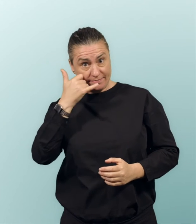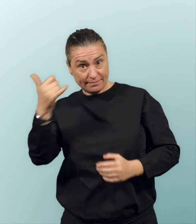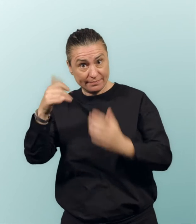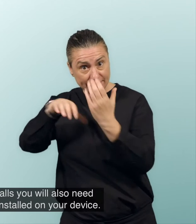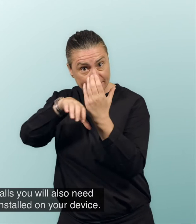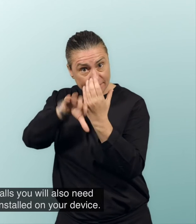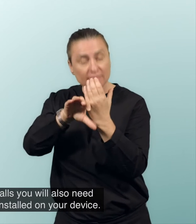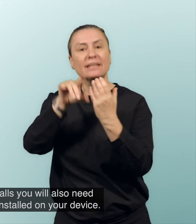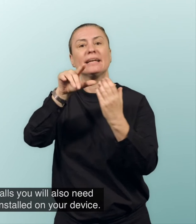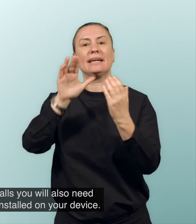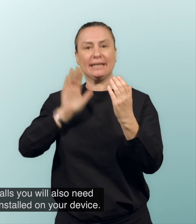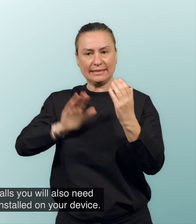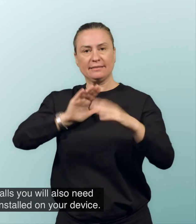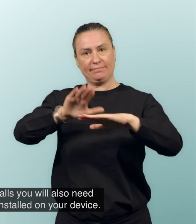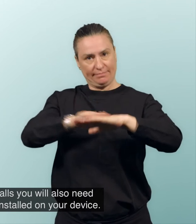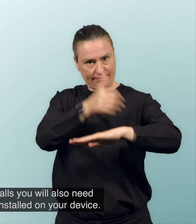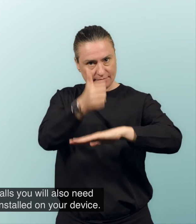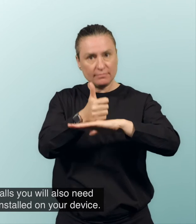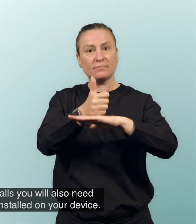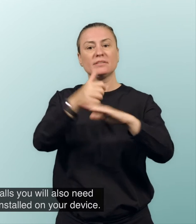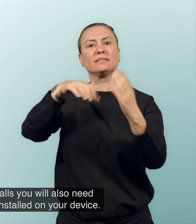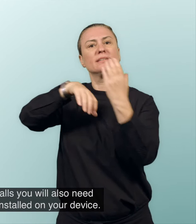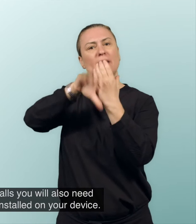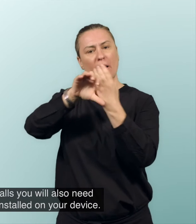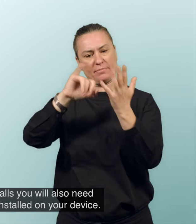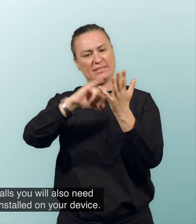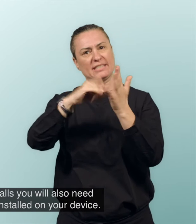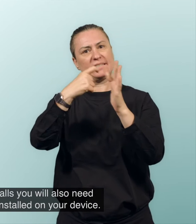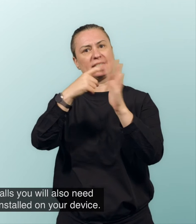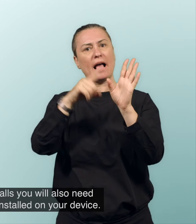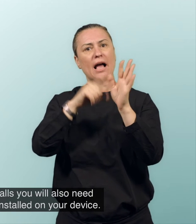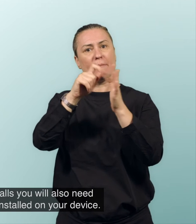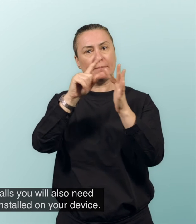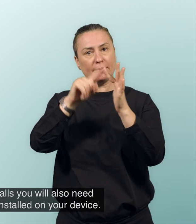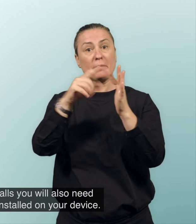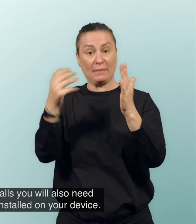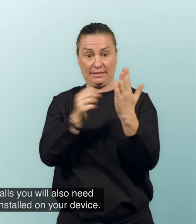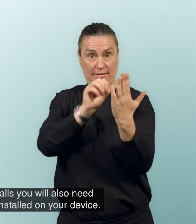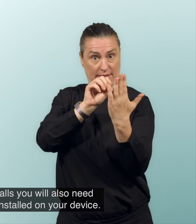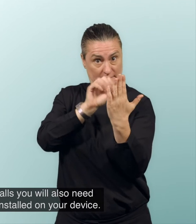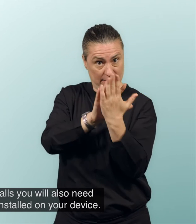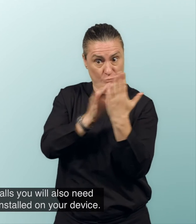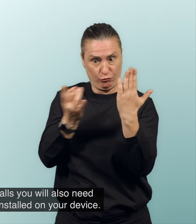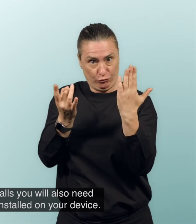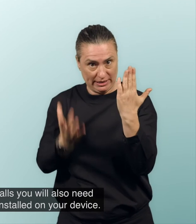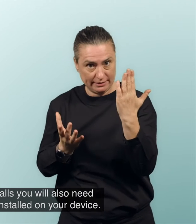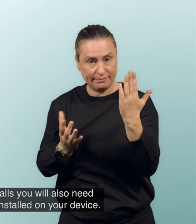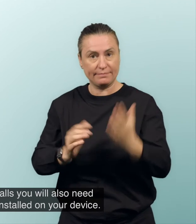To make Video Relay calls, you will also need a program called Skype installed on your device.